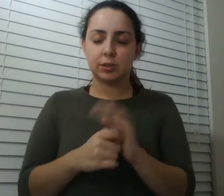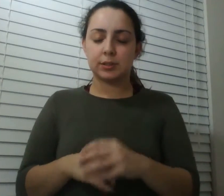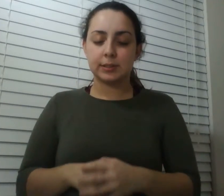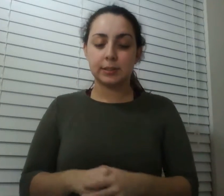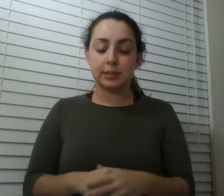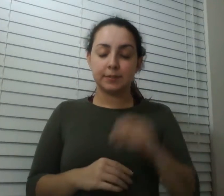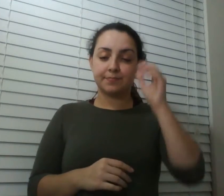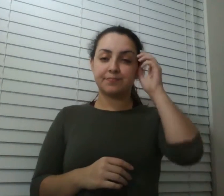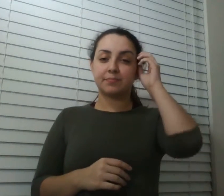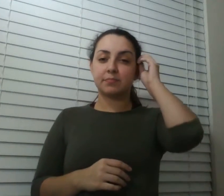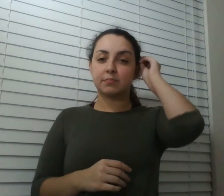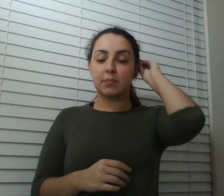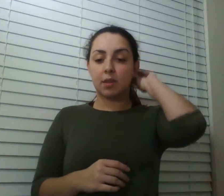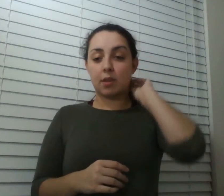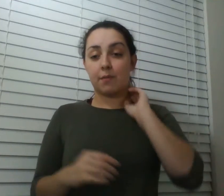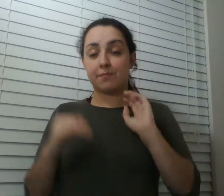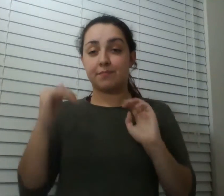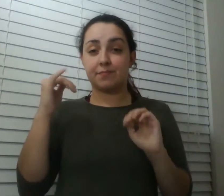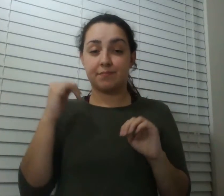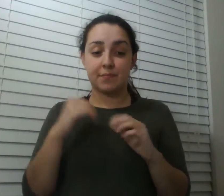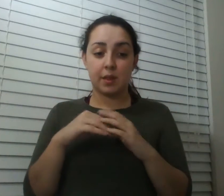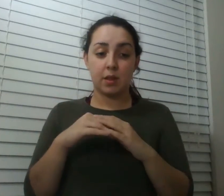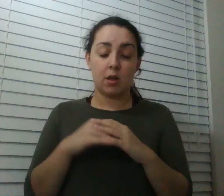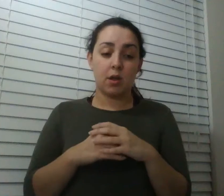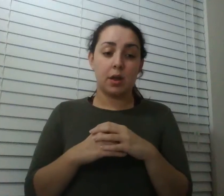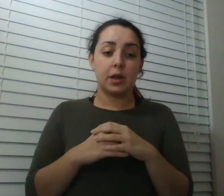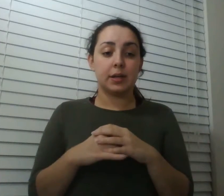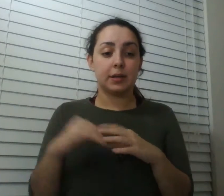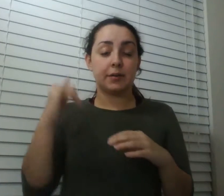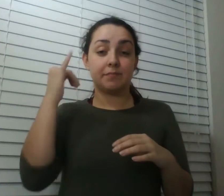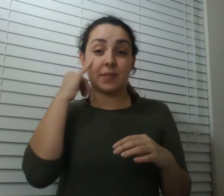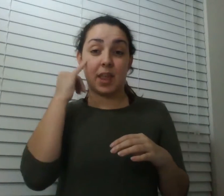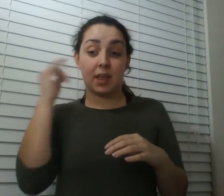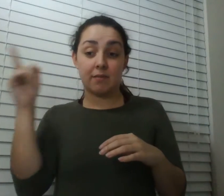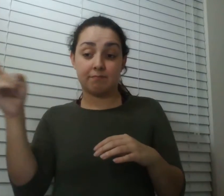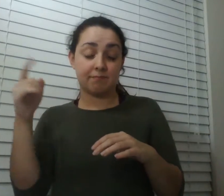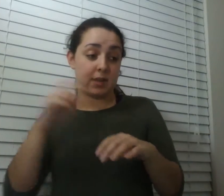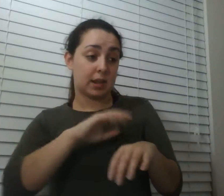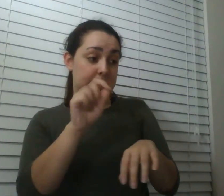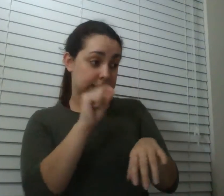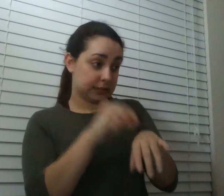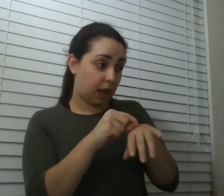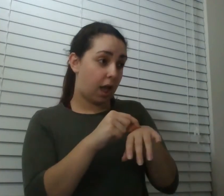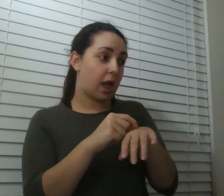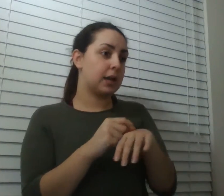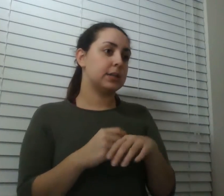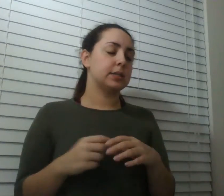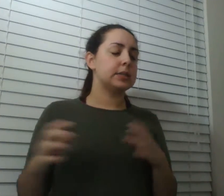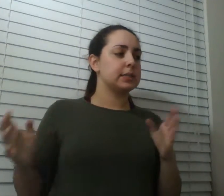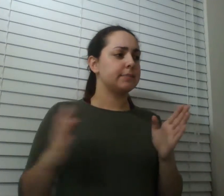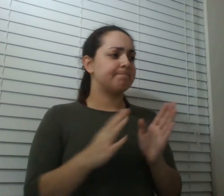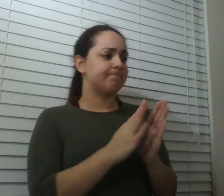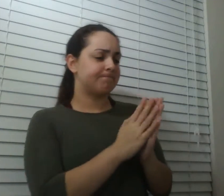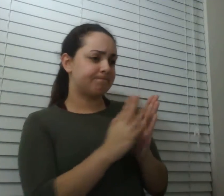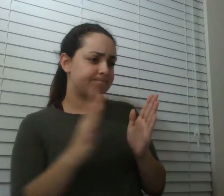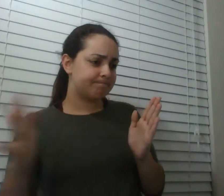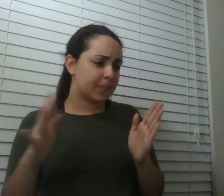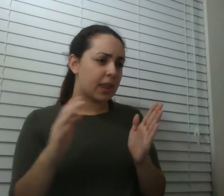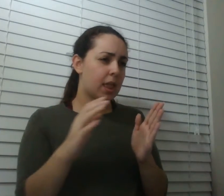by a new bug he'll ask himself is it more than a honeybee less than a honeybee about the same as a honeybee a whole lot more